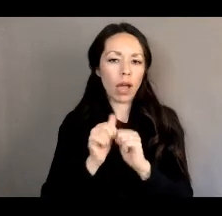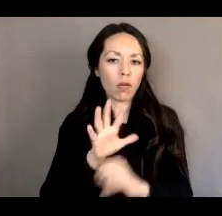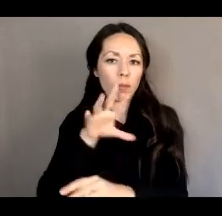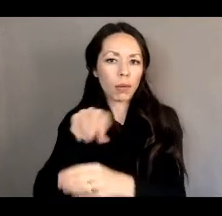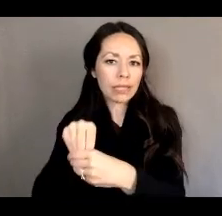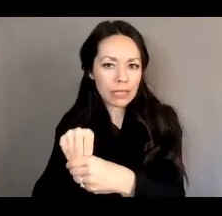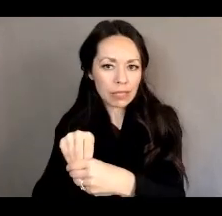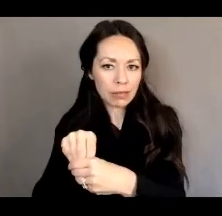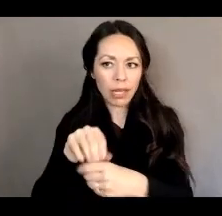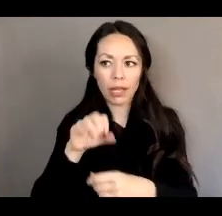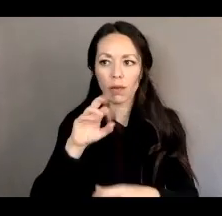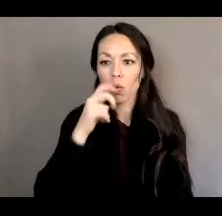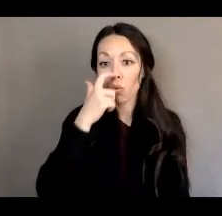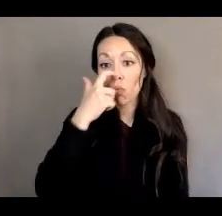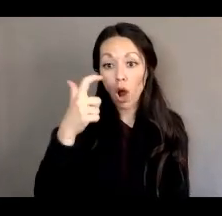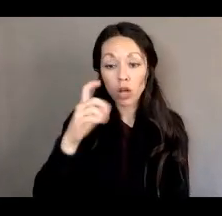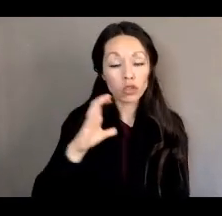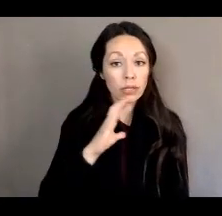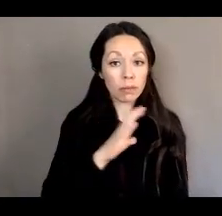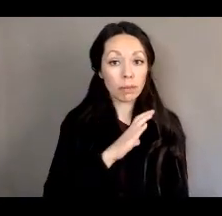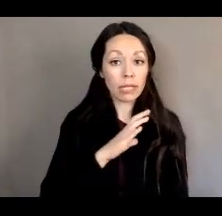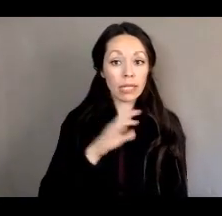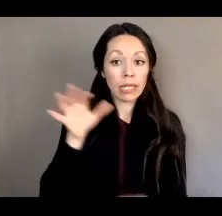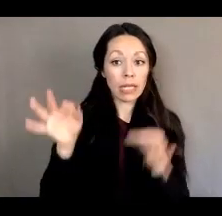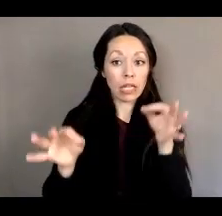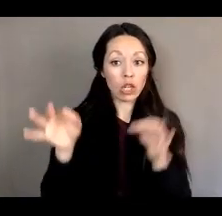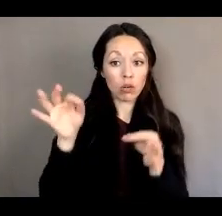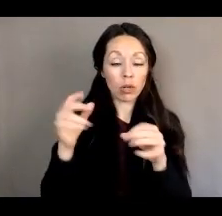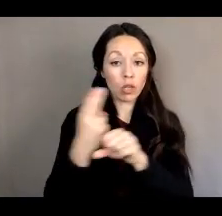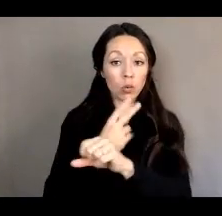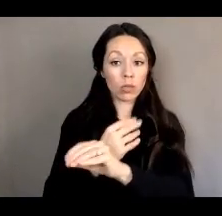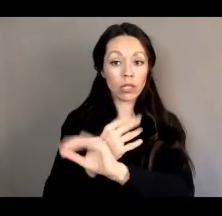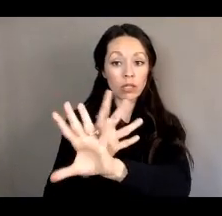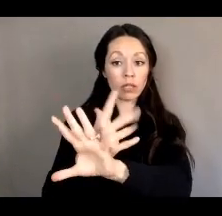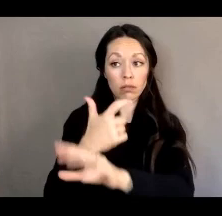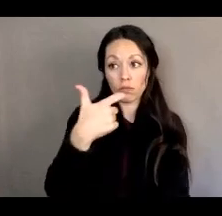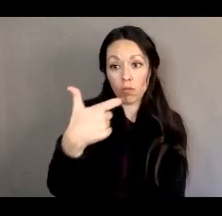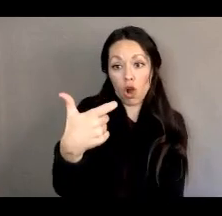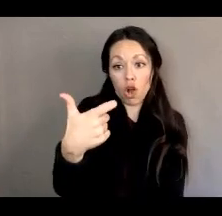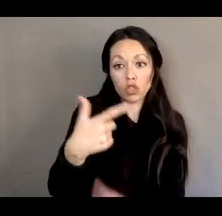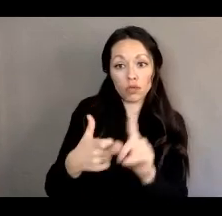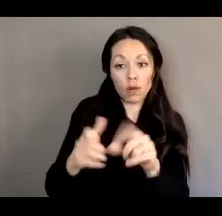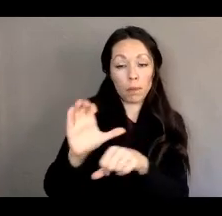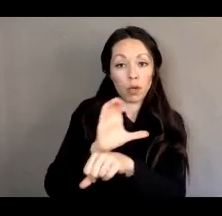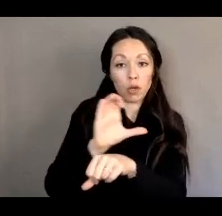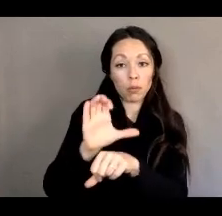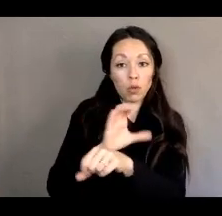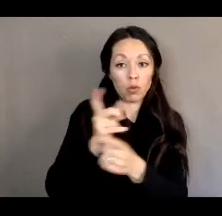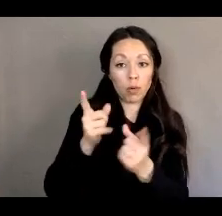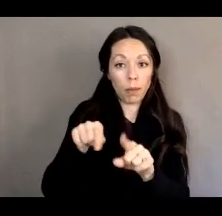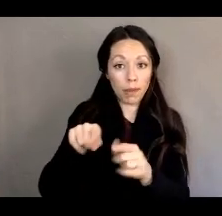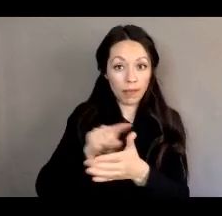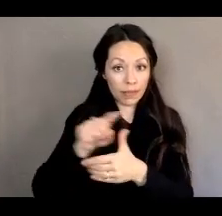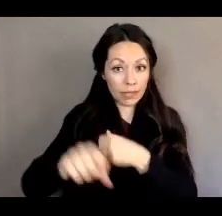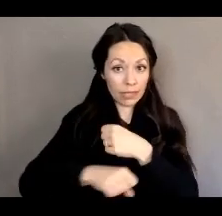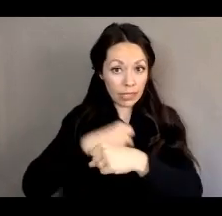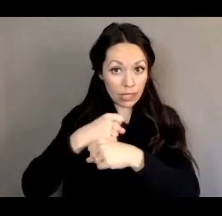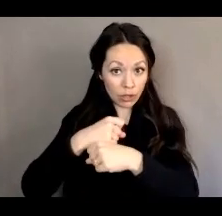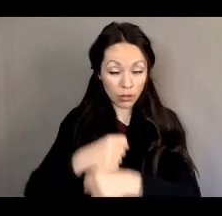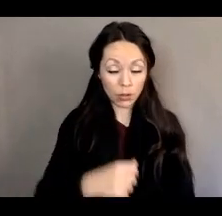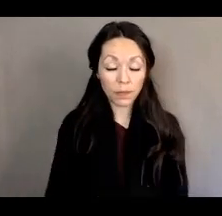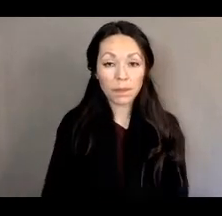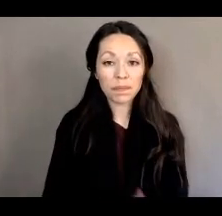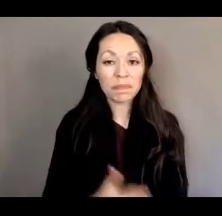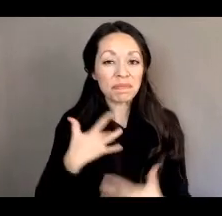or watch a committee hearing, uh, through the virtual session that is happening this year. So we're